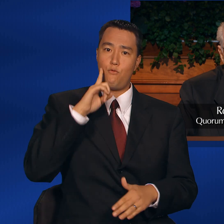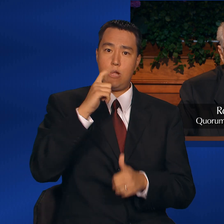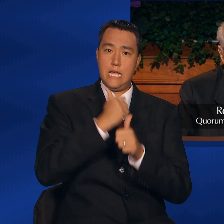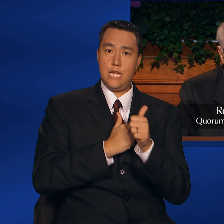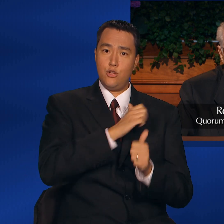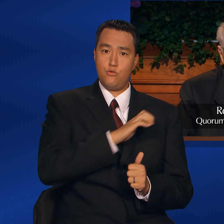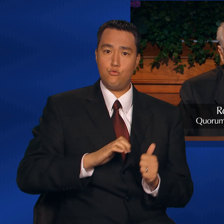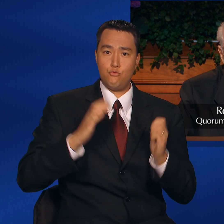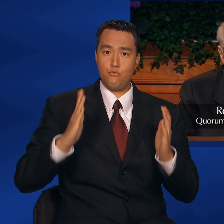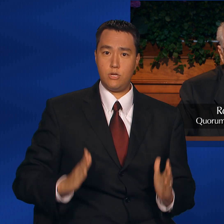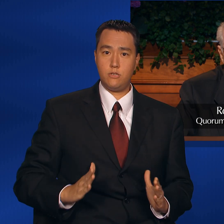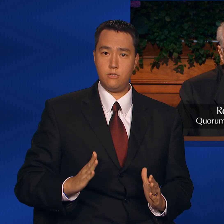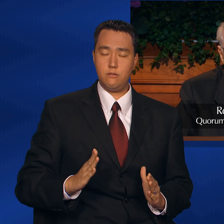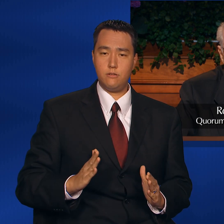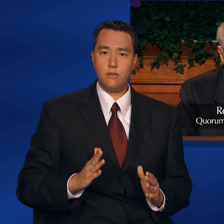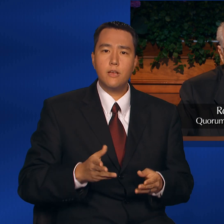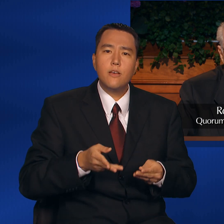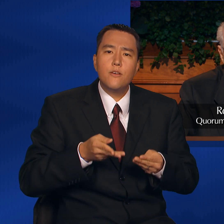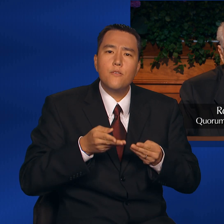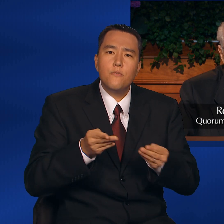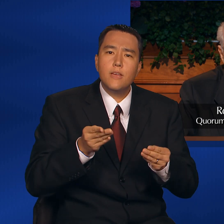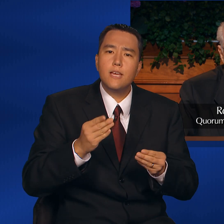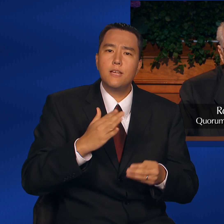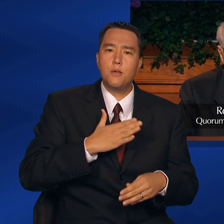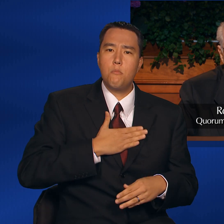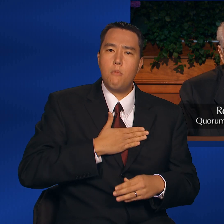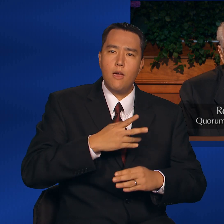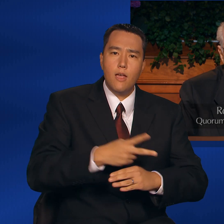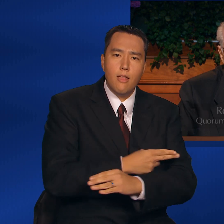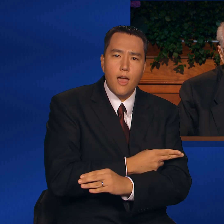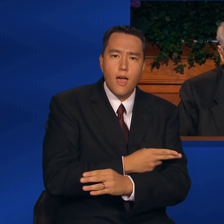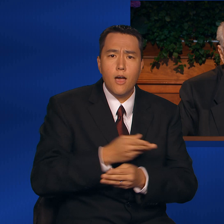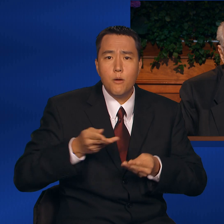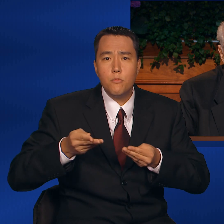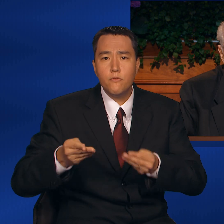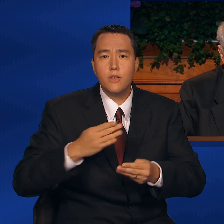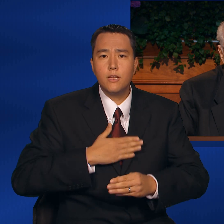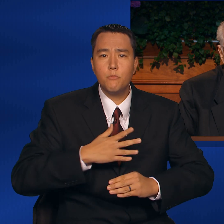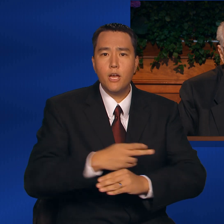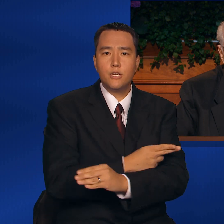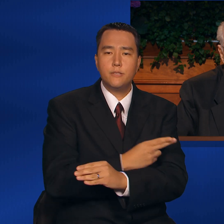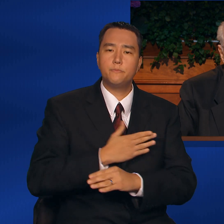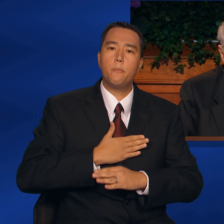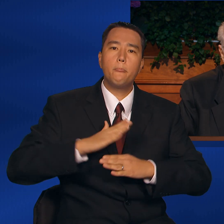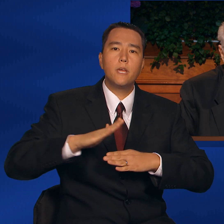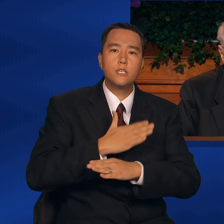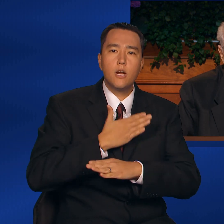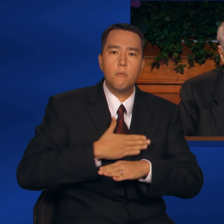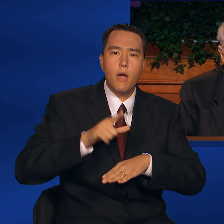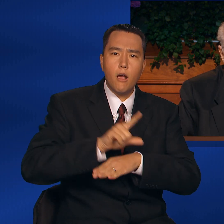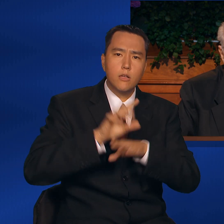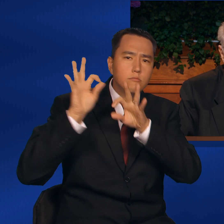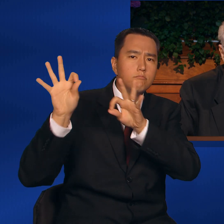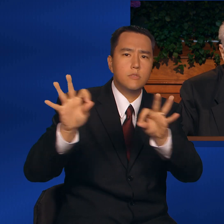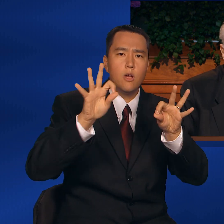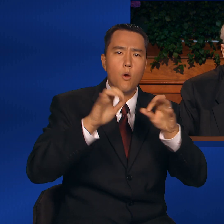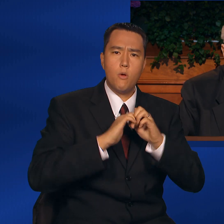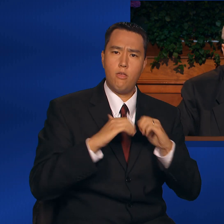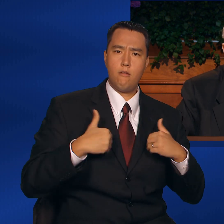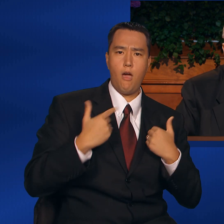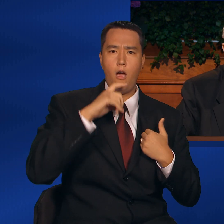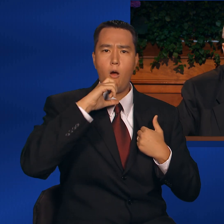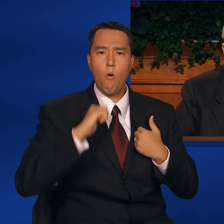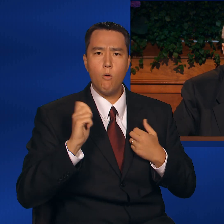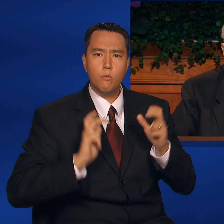feed my lambs, feed my sheep. Share my gospel with young and old, lifting,